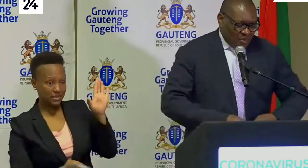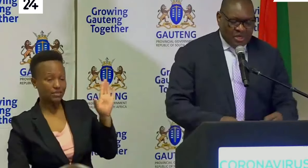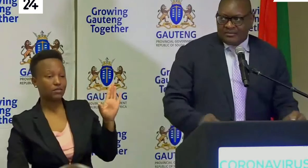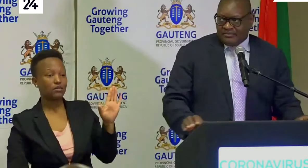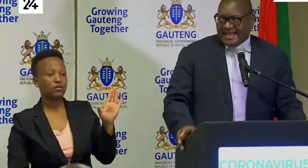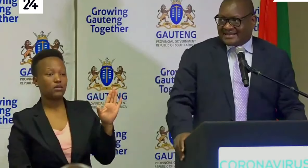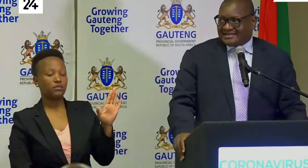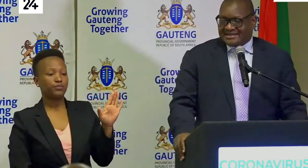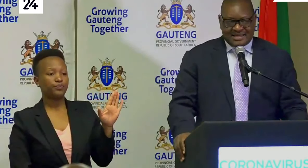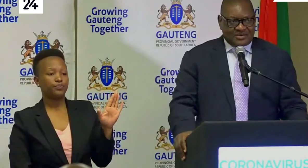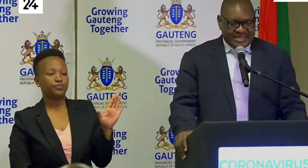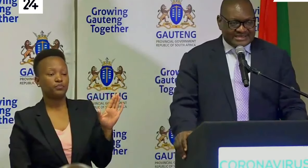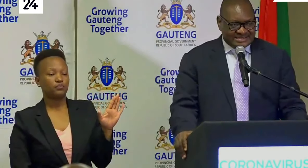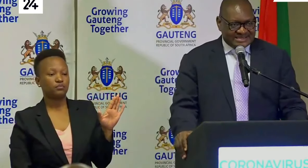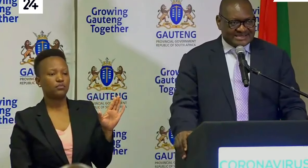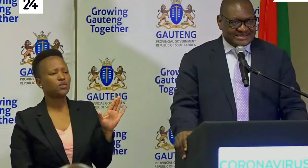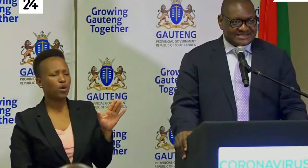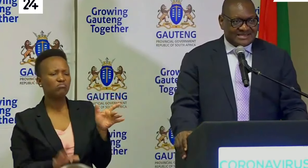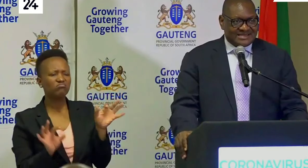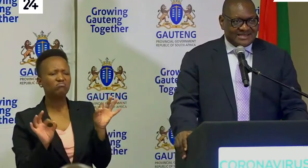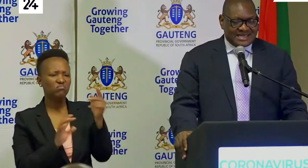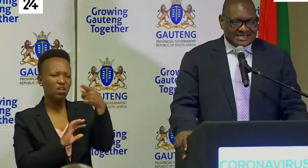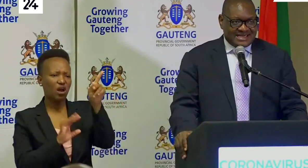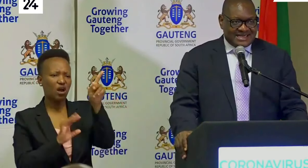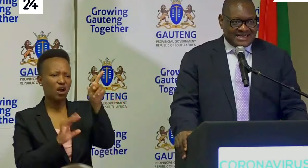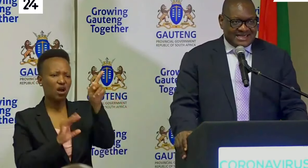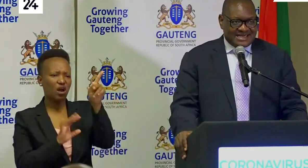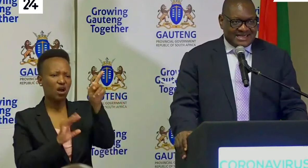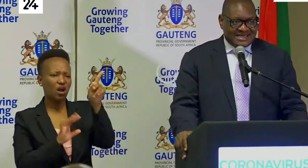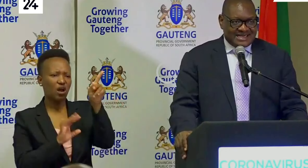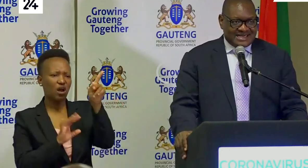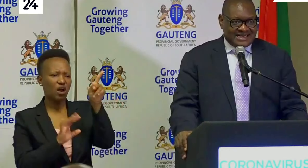will make the correct decisions that are